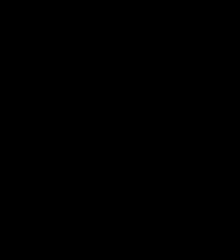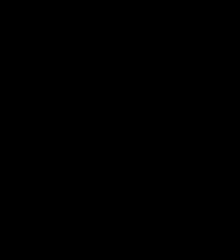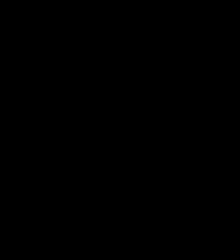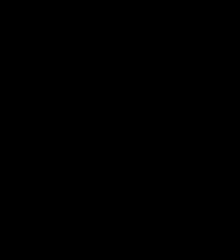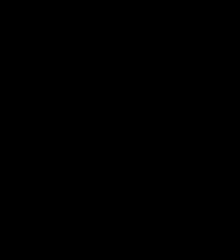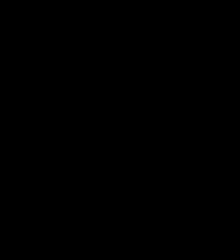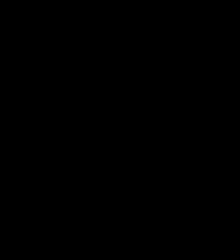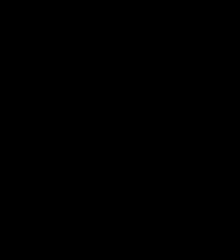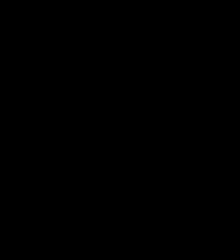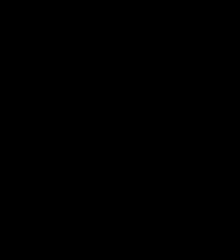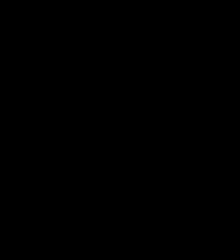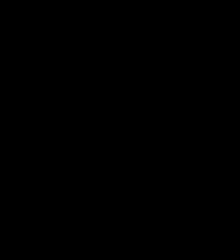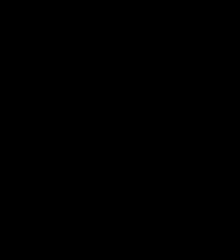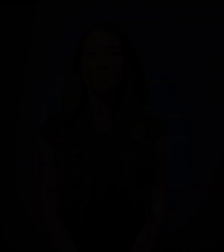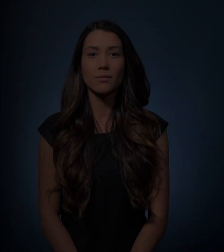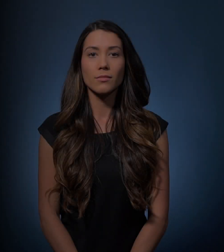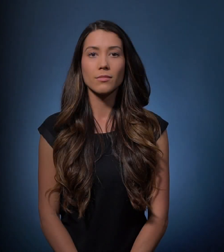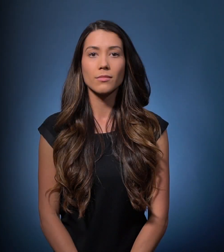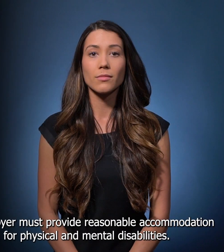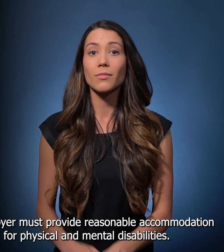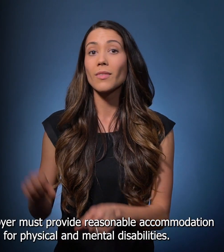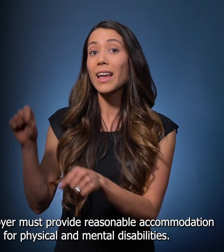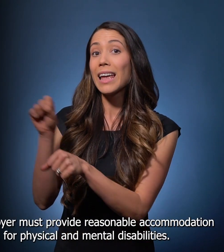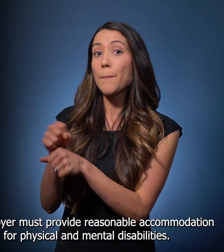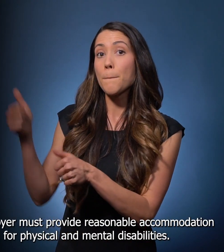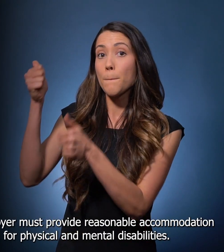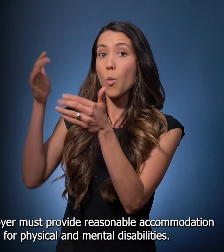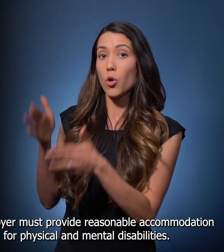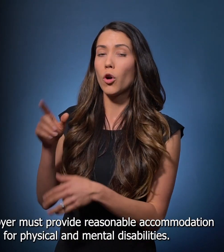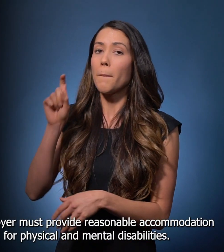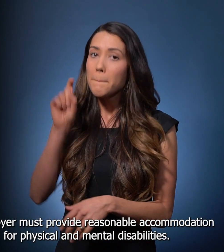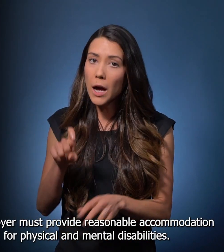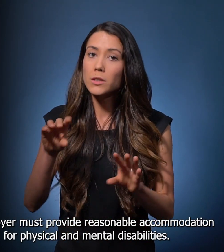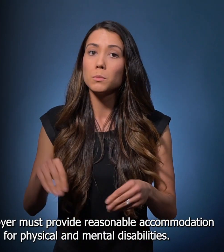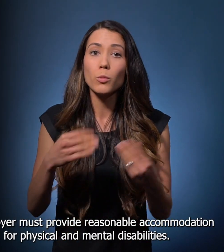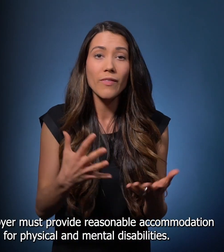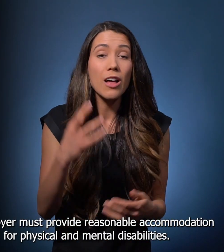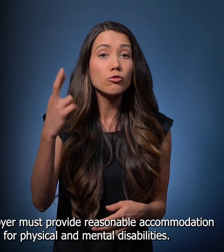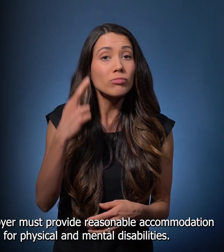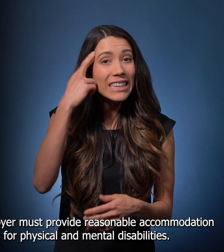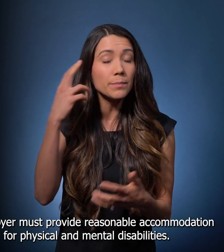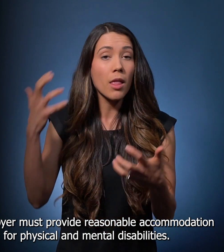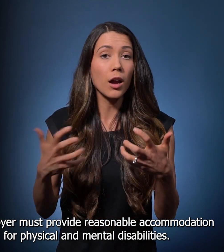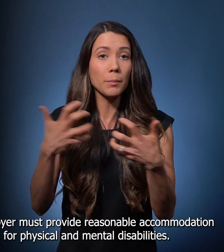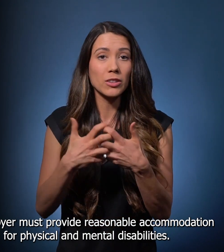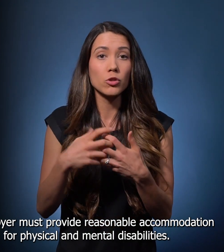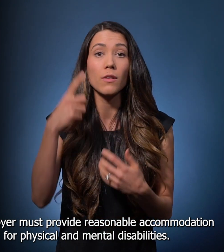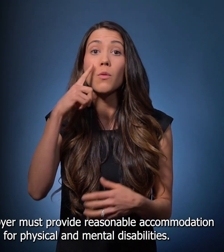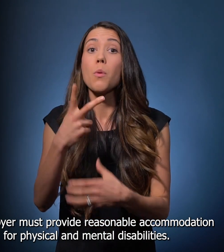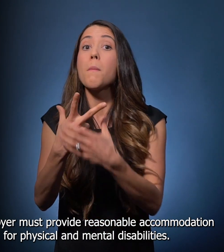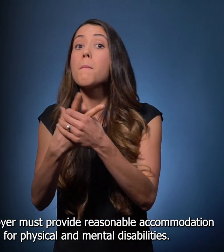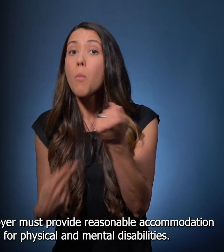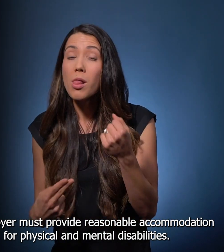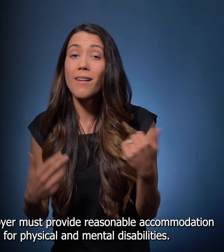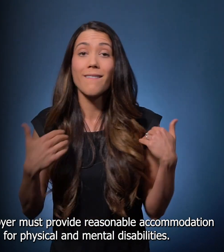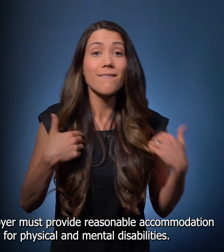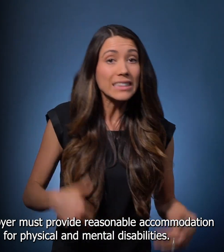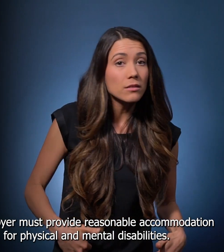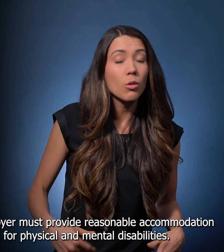mental disabilities. An employer must provide reasonable accommodation for physical and mental disabilities.